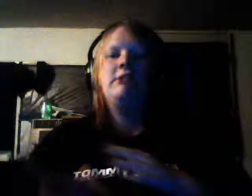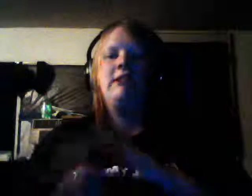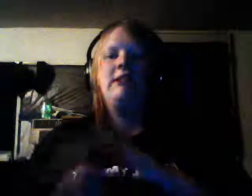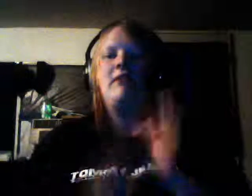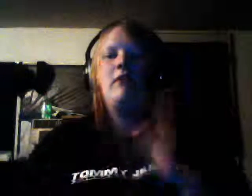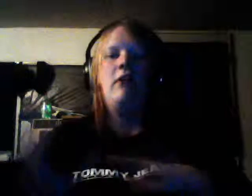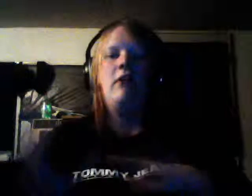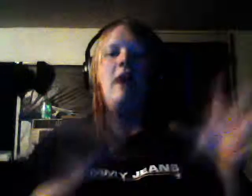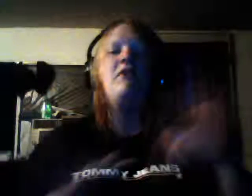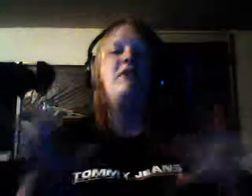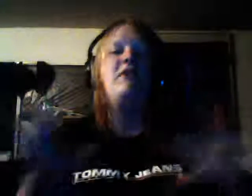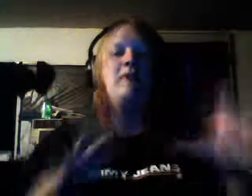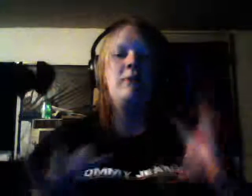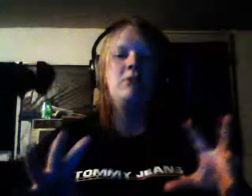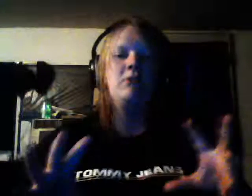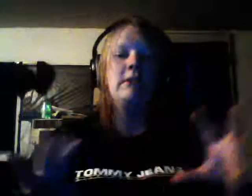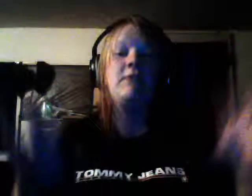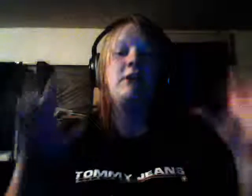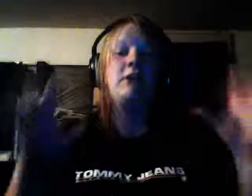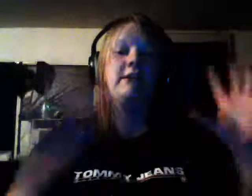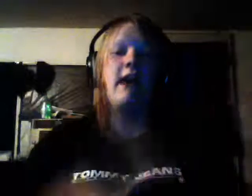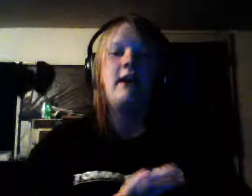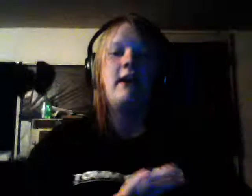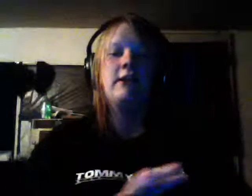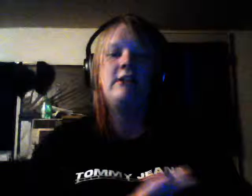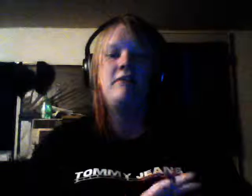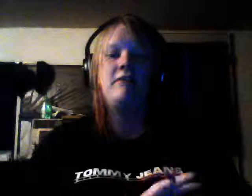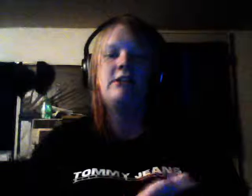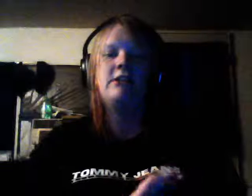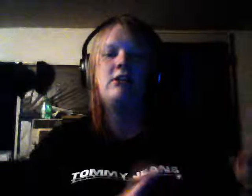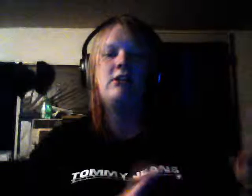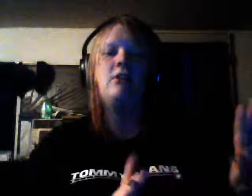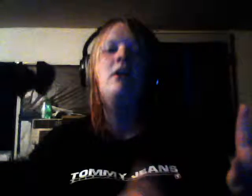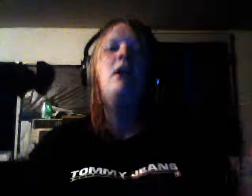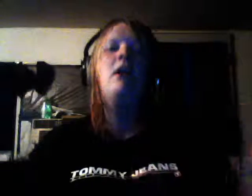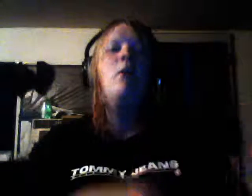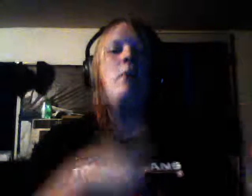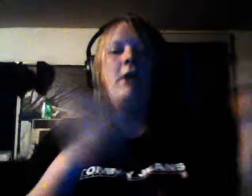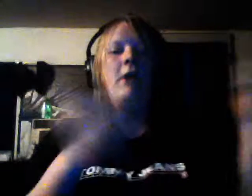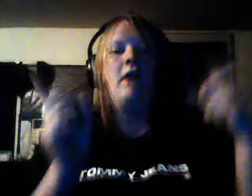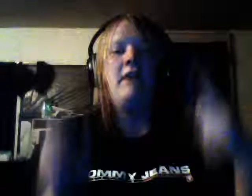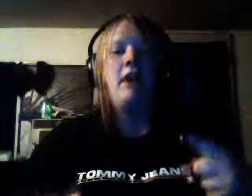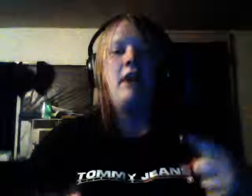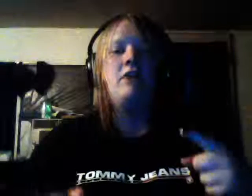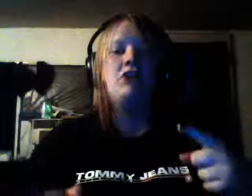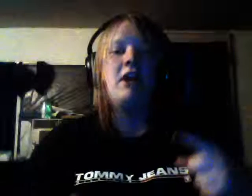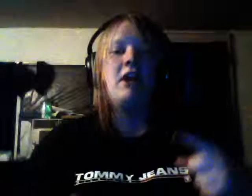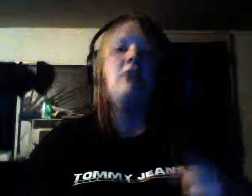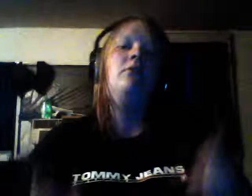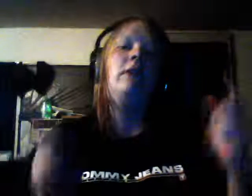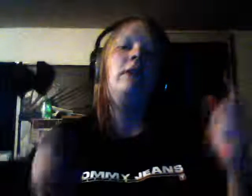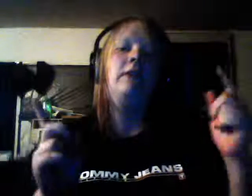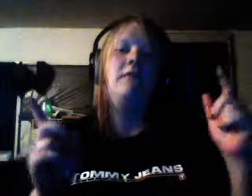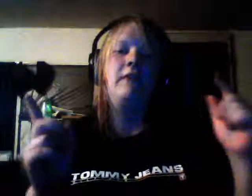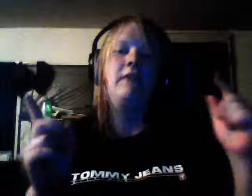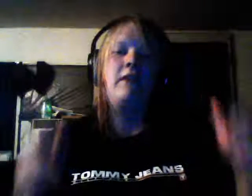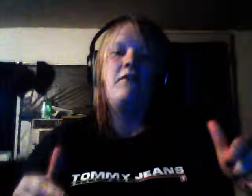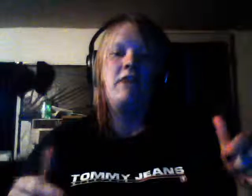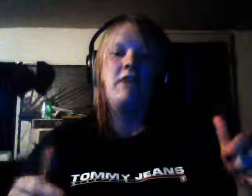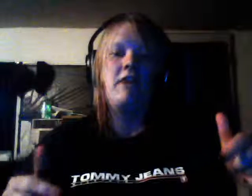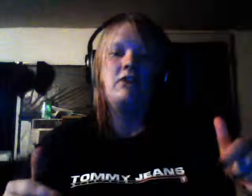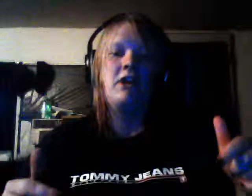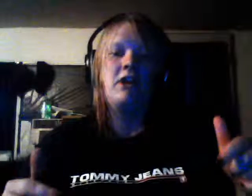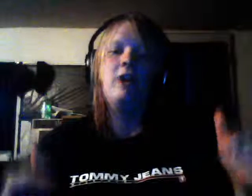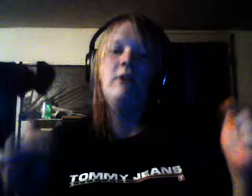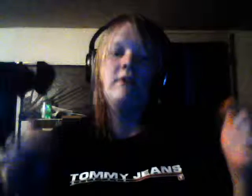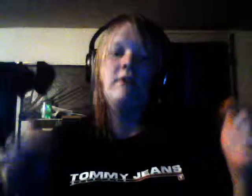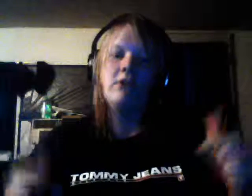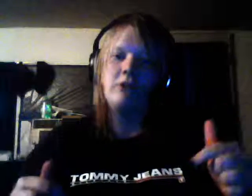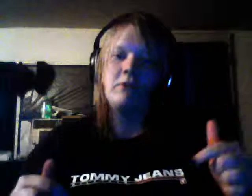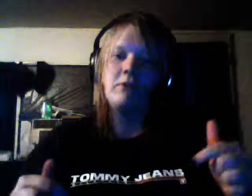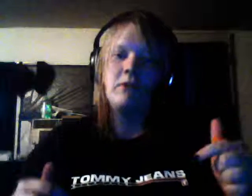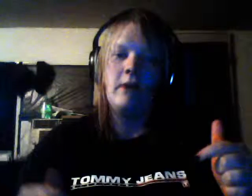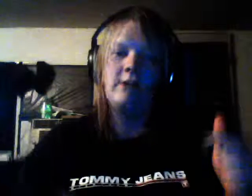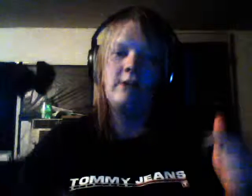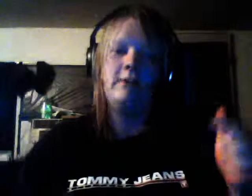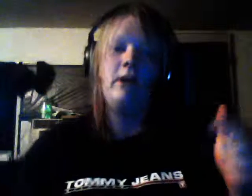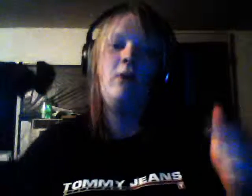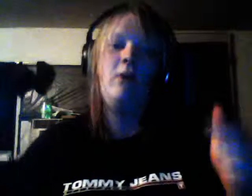everything that I'm doing as far as that kind of stuff is concerned will be on the other channel I'll leave the link for the other channel in the description box below if you